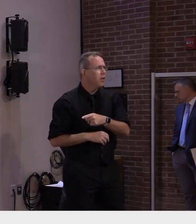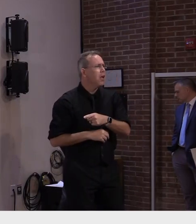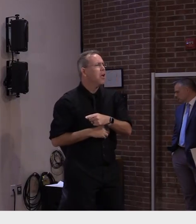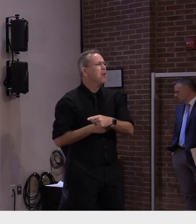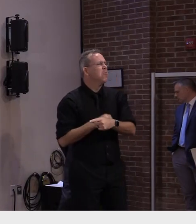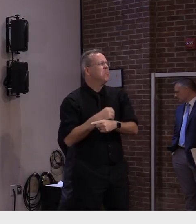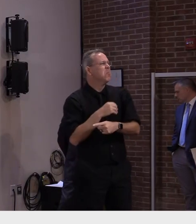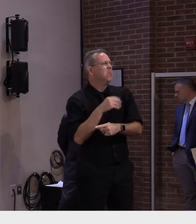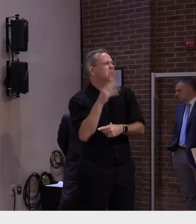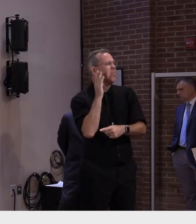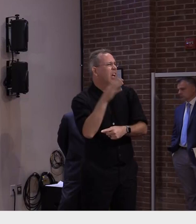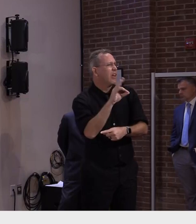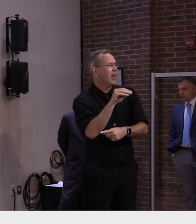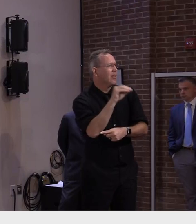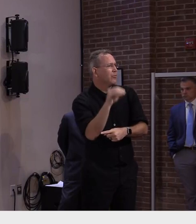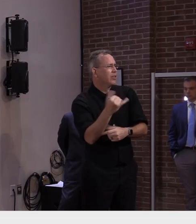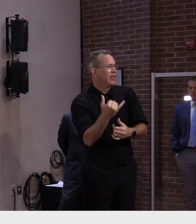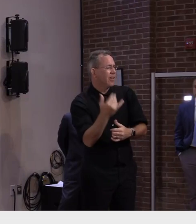Okay, thank you.